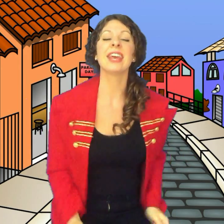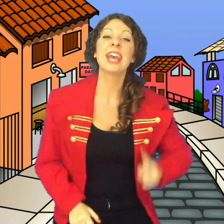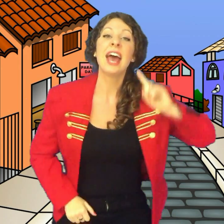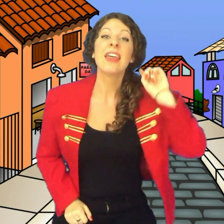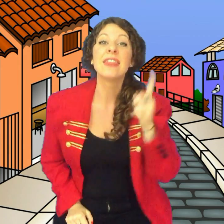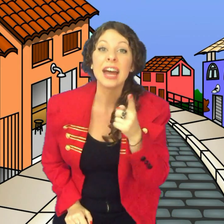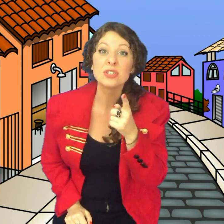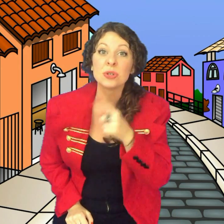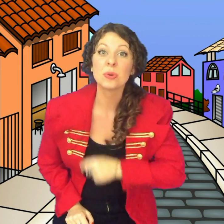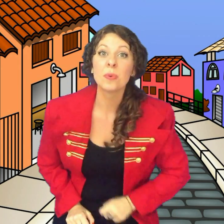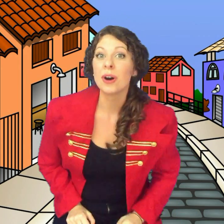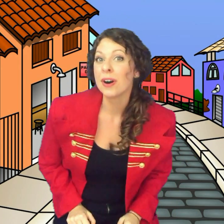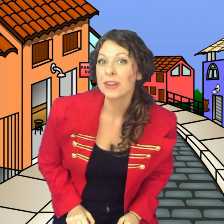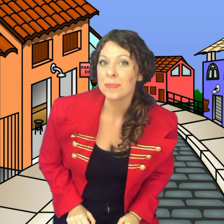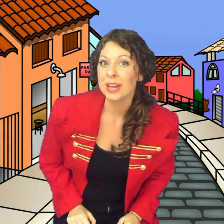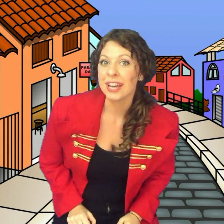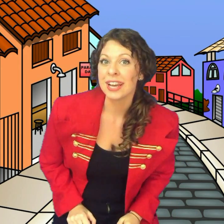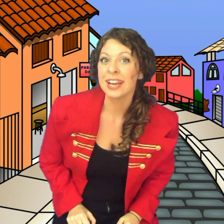that you wanna be